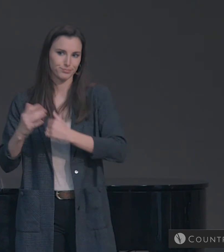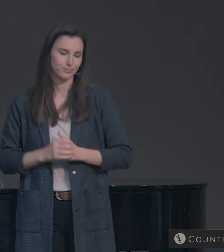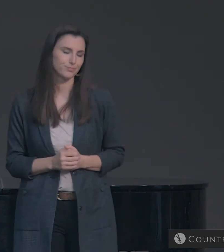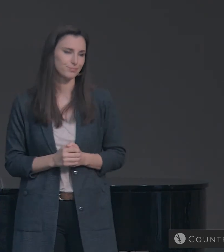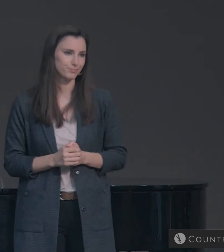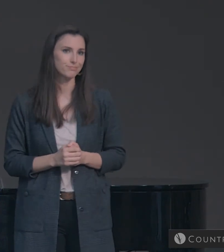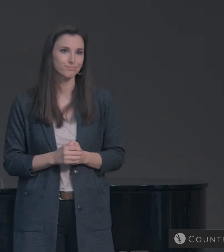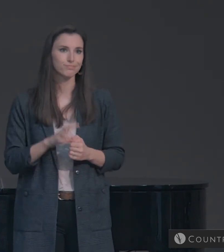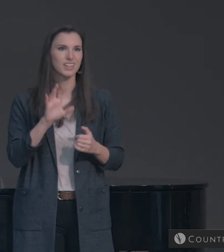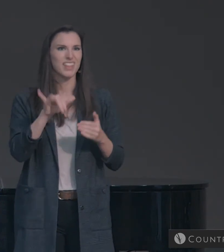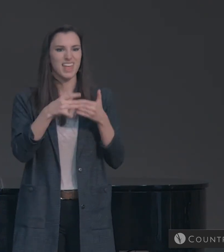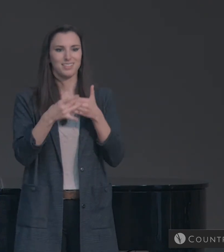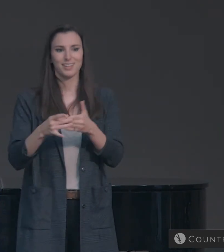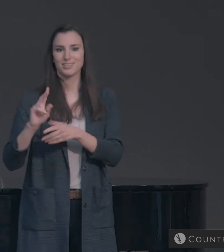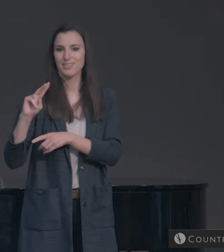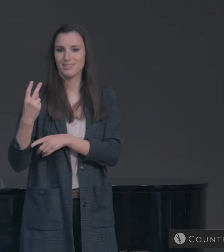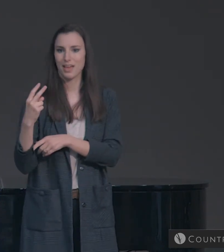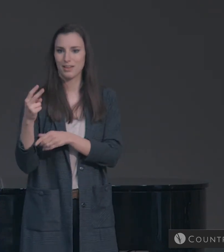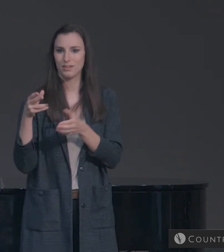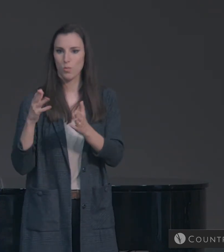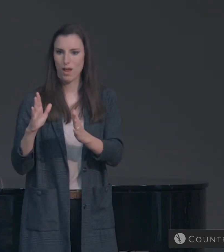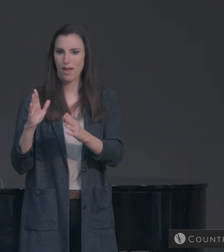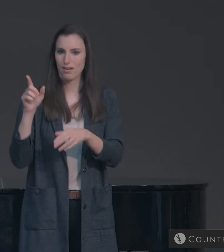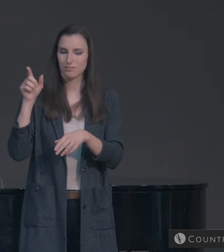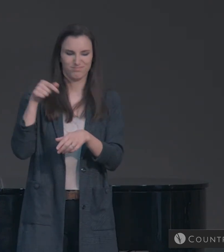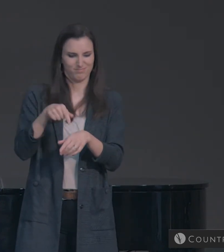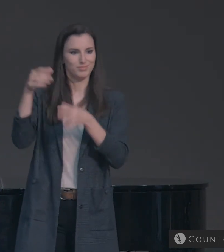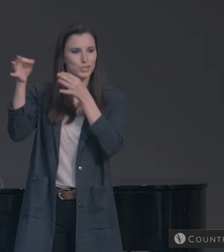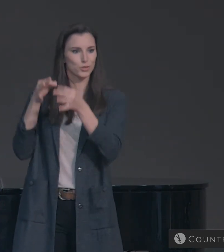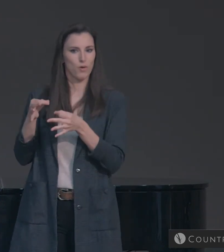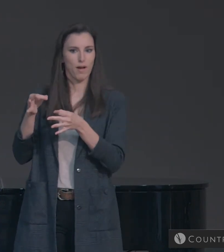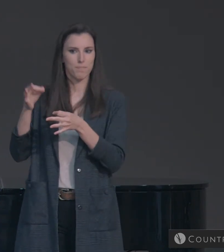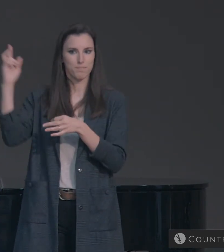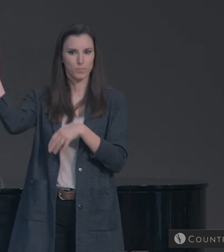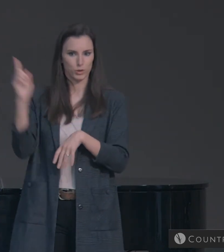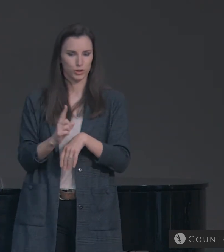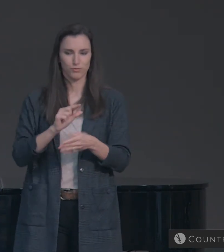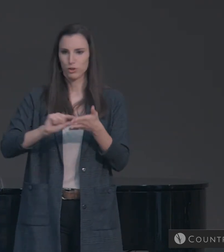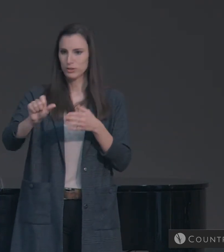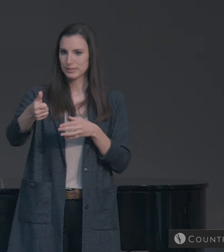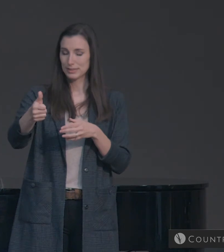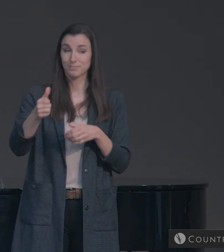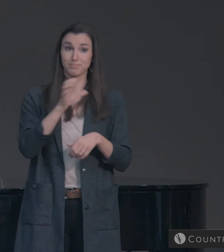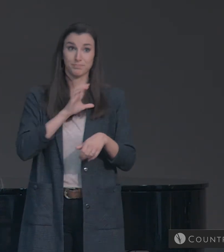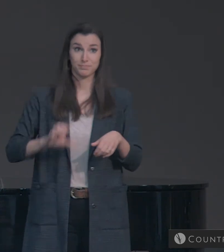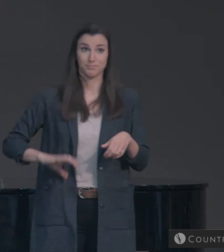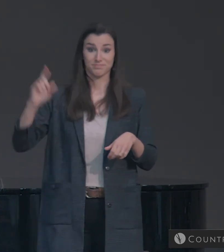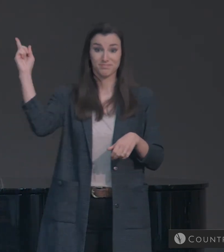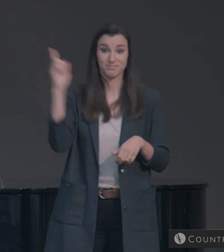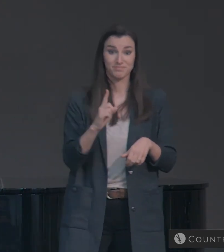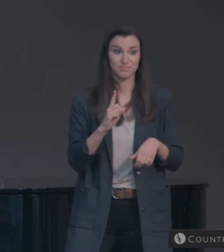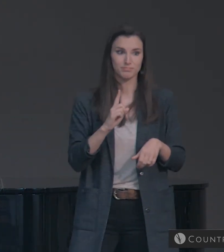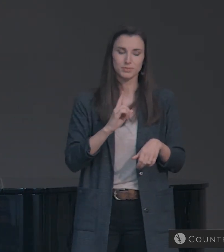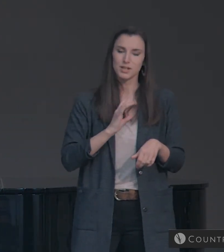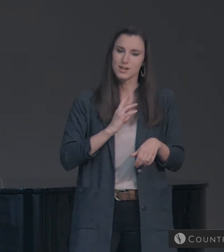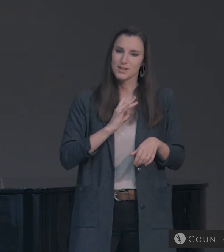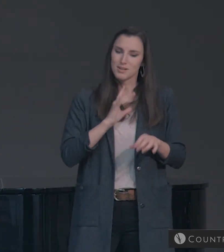And it leads us to the second way Peter describes Jesus' return in verse 10. Christ's return will be spectacular.